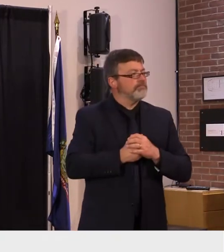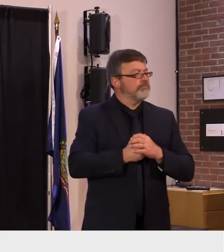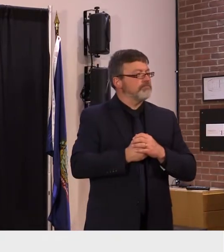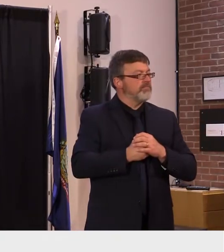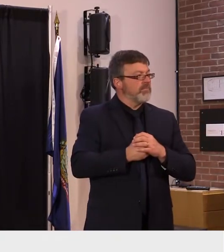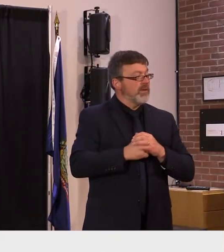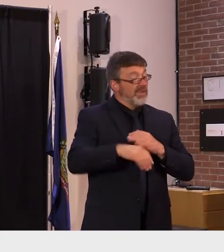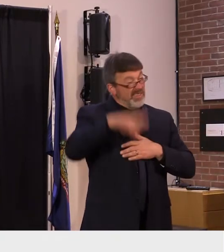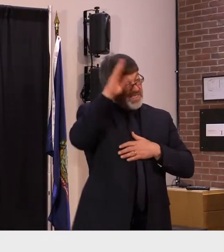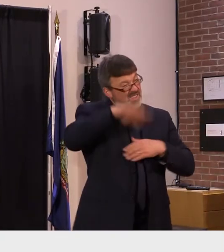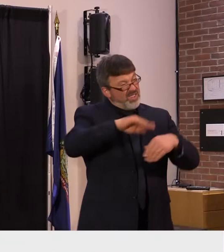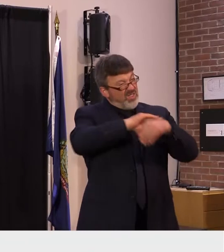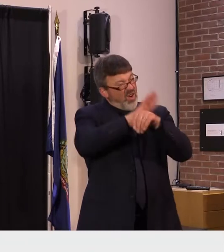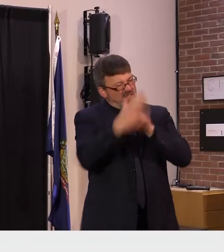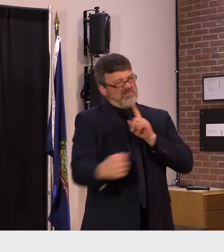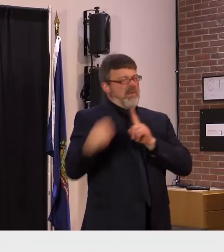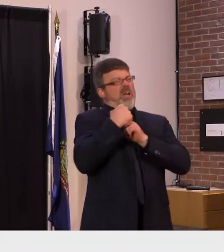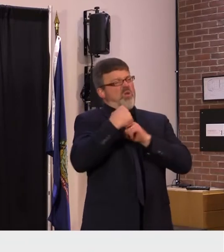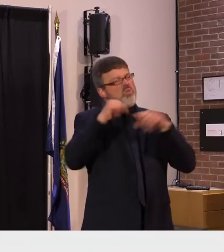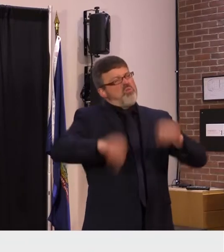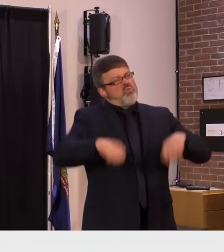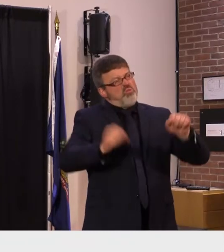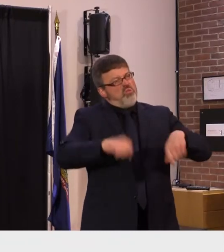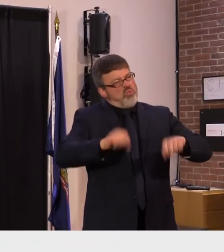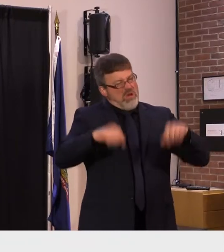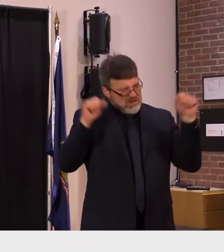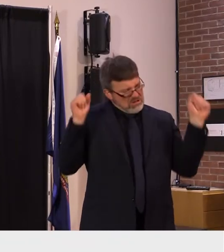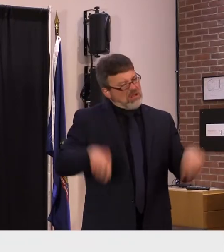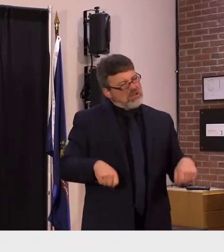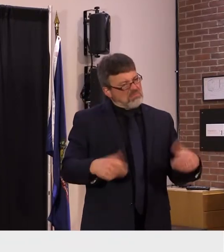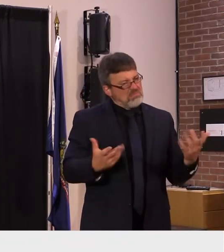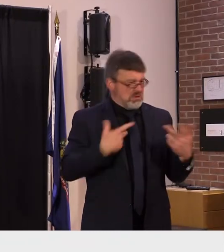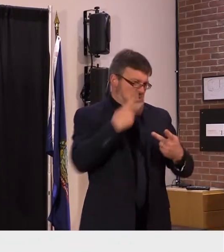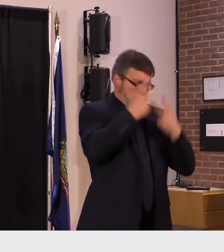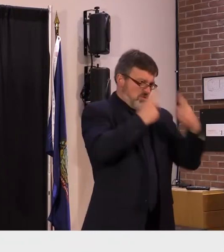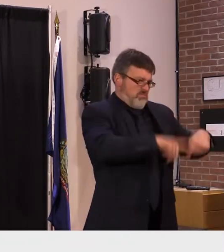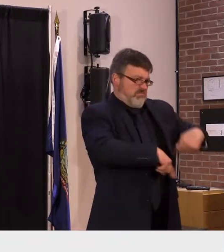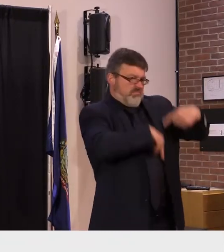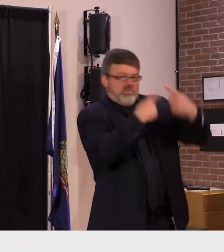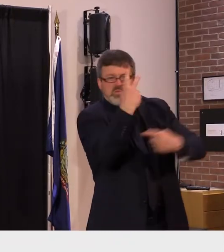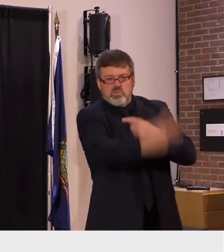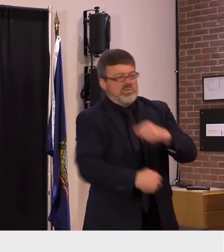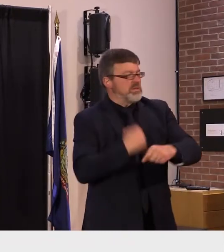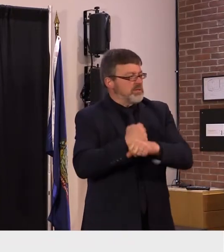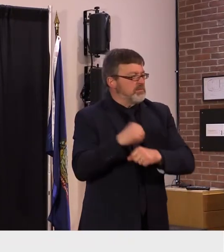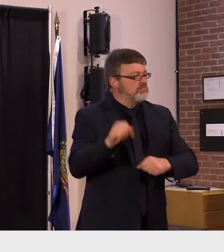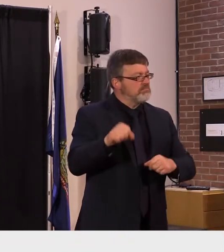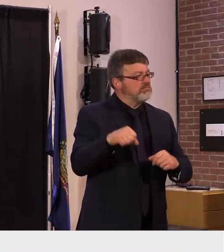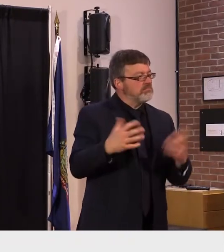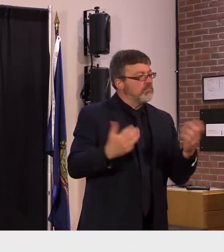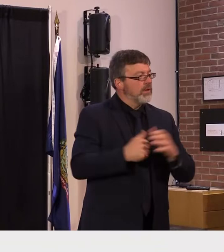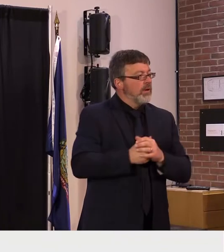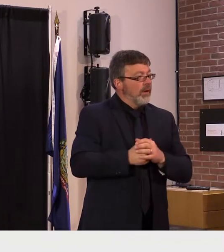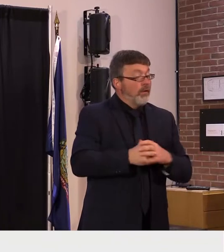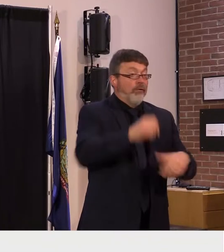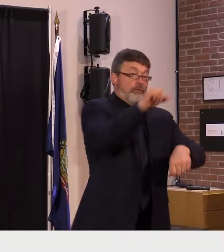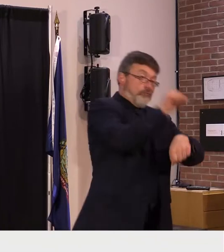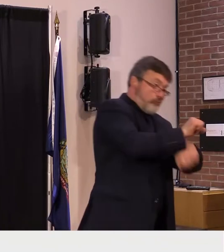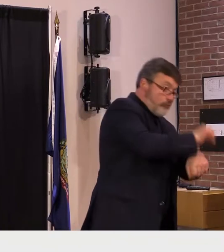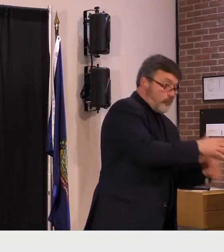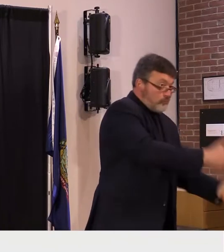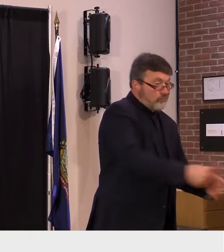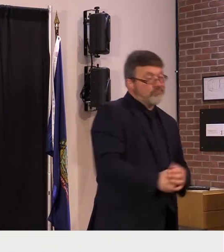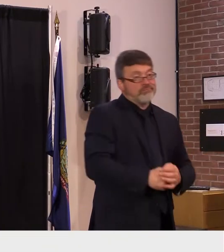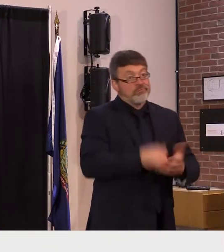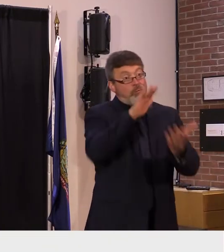where we work go to school or care for loved ones and that is still difficult and stressful for most of us